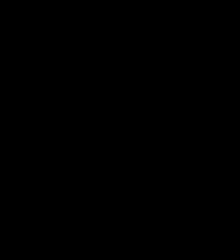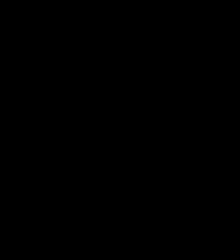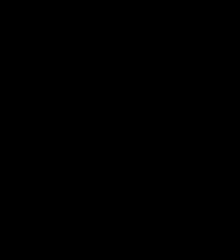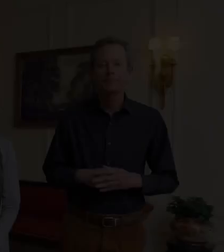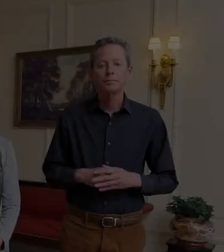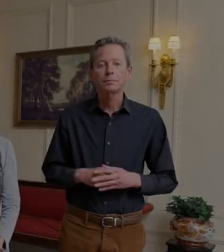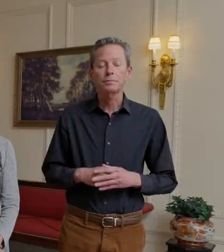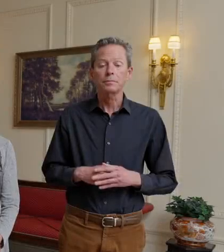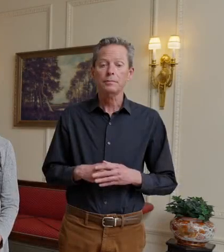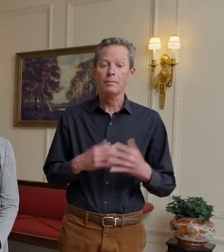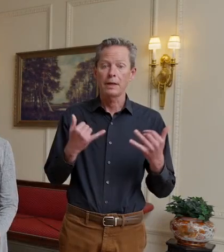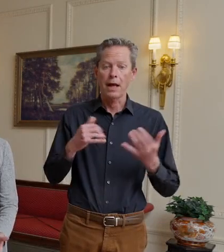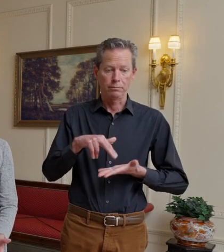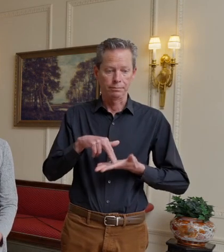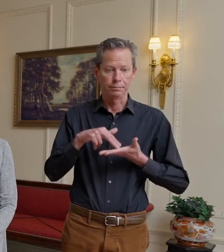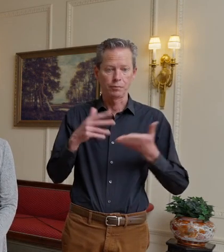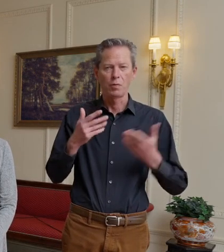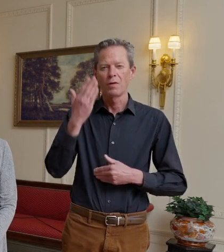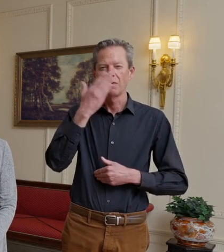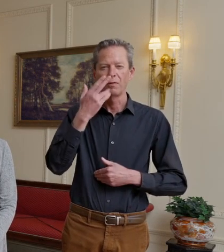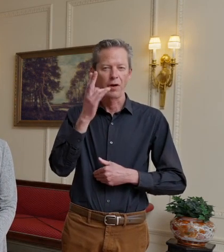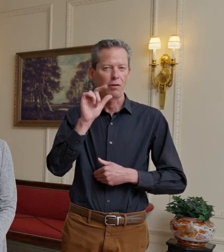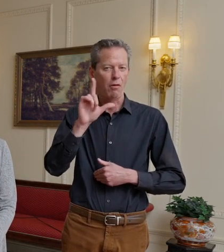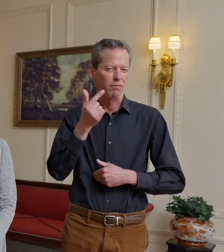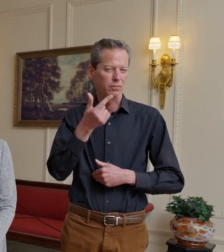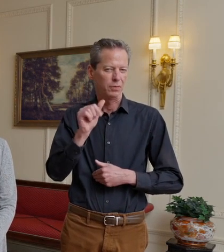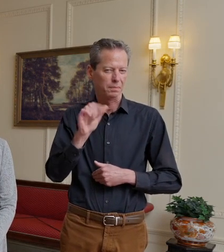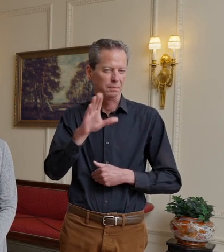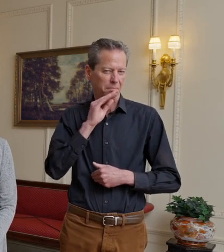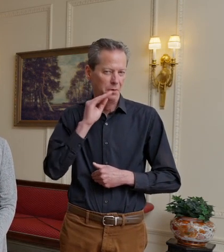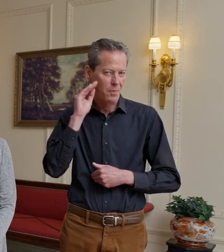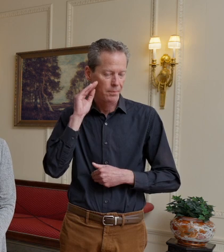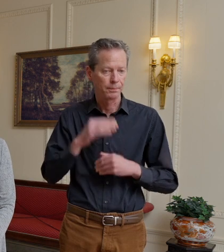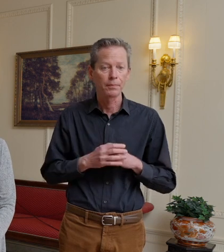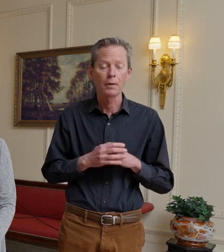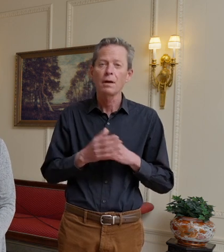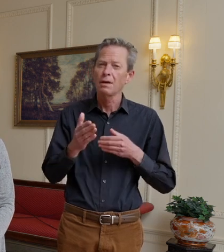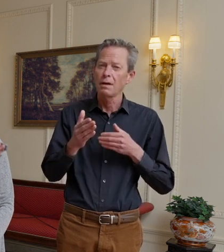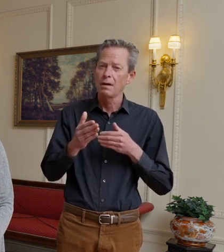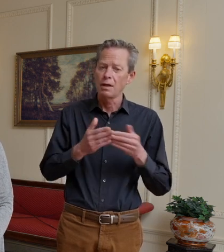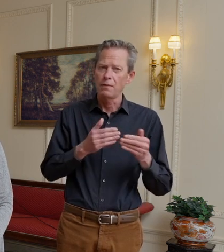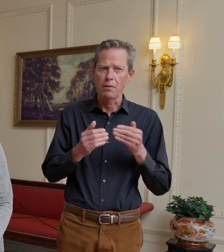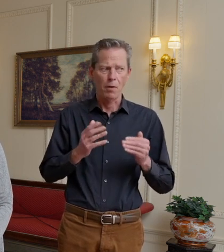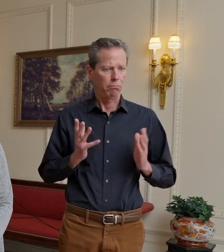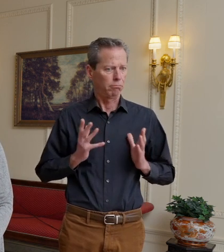So we are standing in the front hall of George Eastman's home. And even though he had this most glamorous entrance,